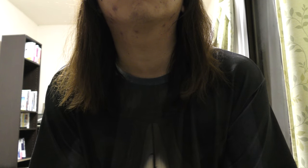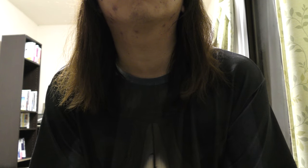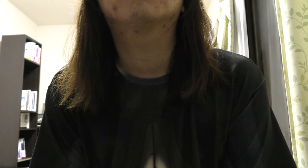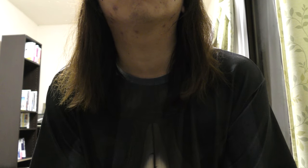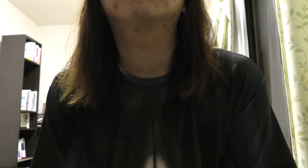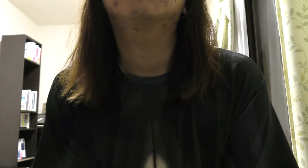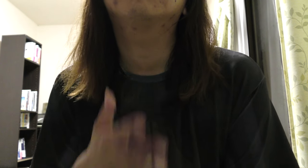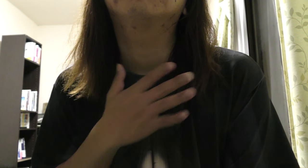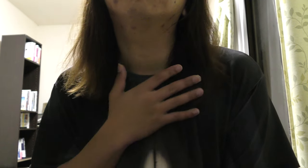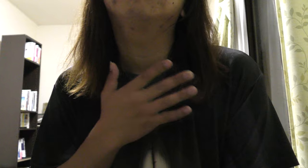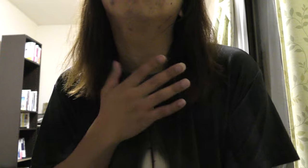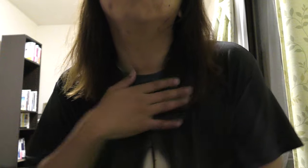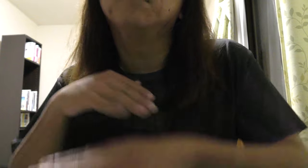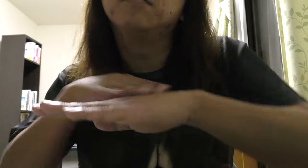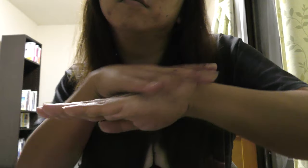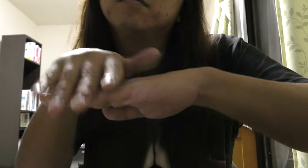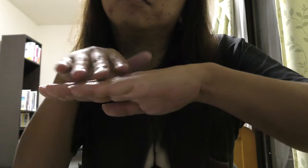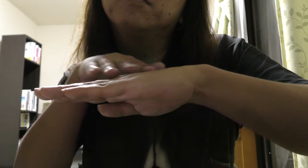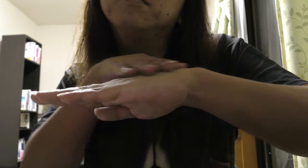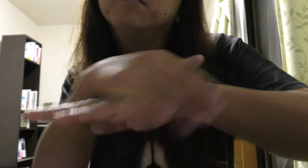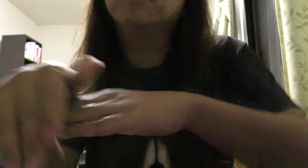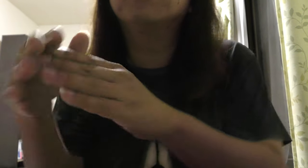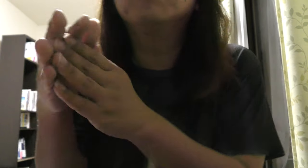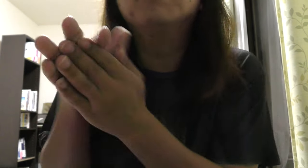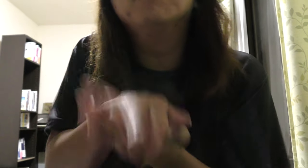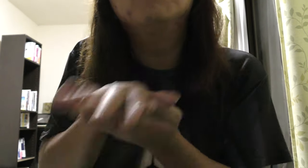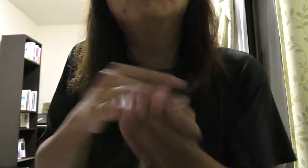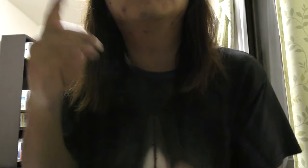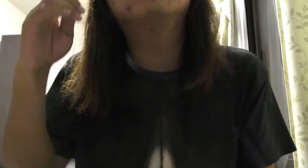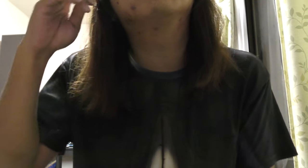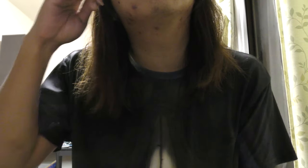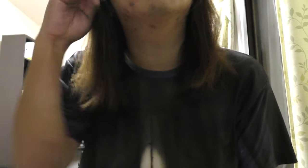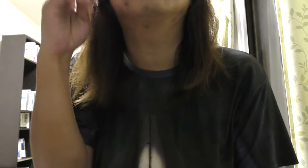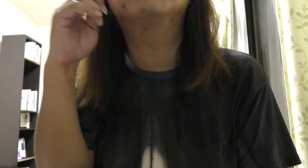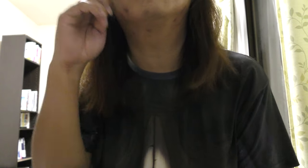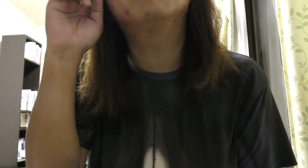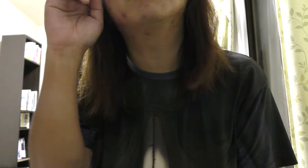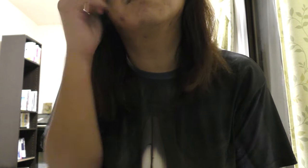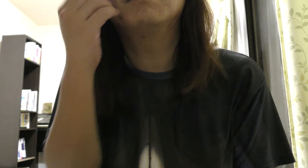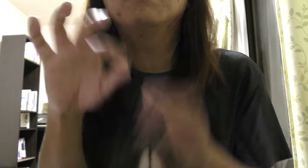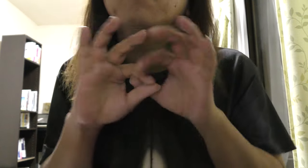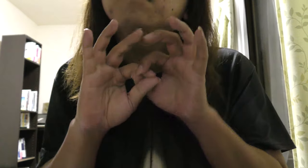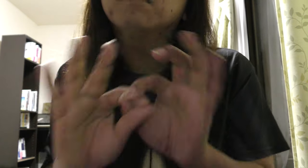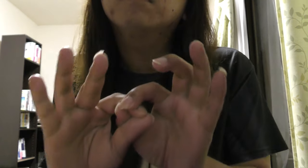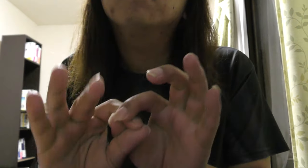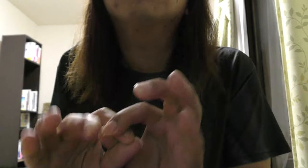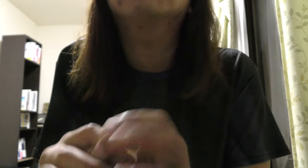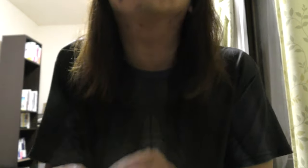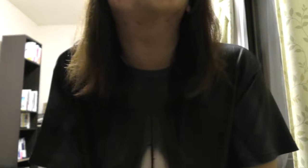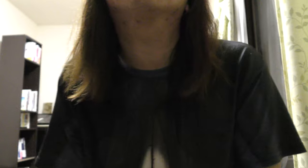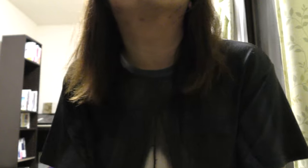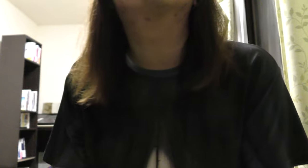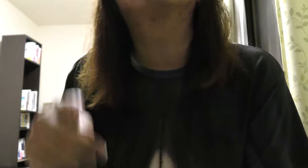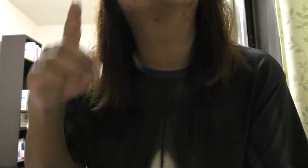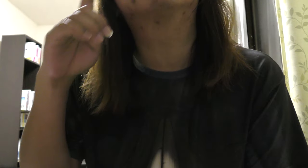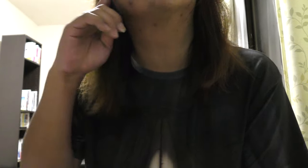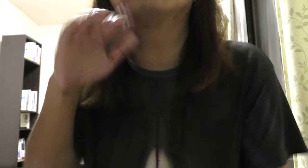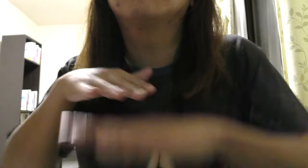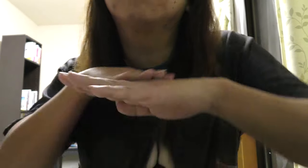Crucify my love If my love is right Crucify